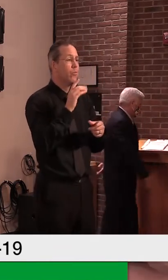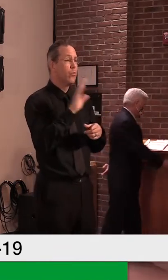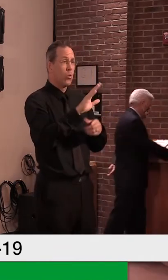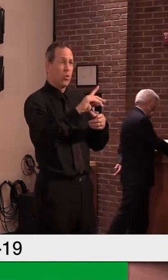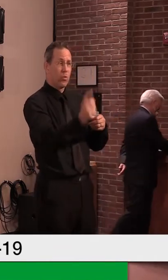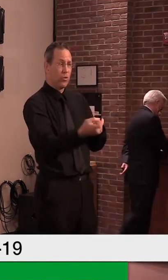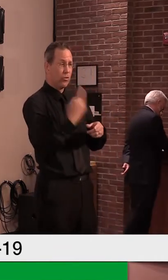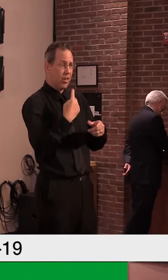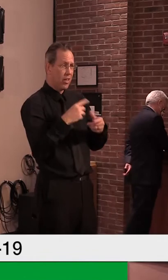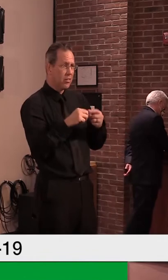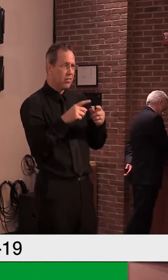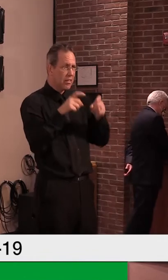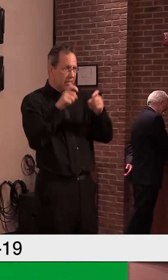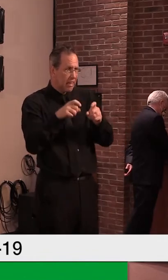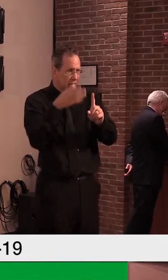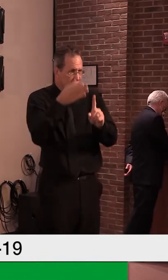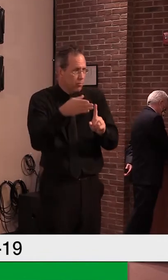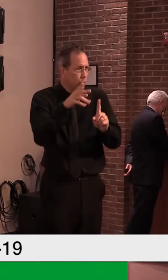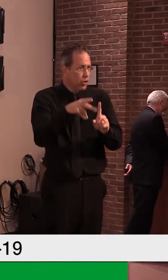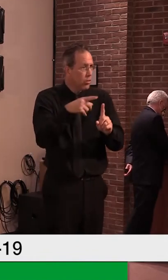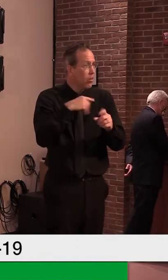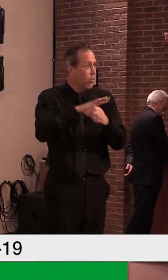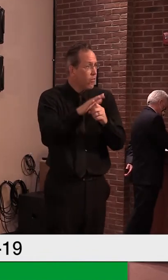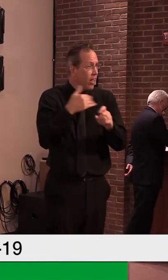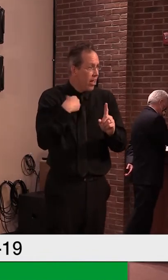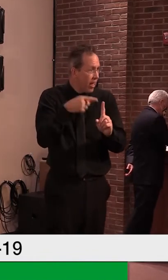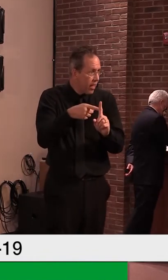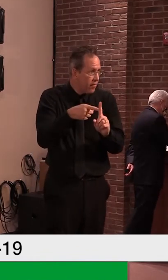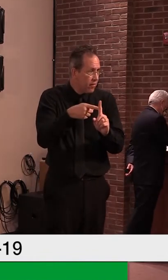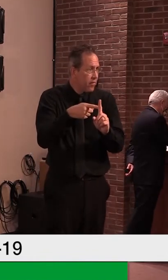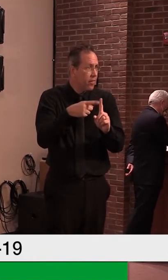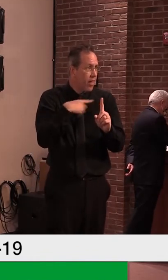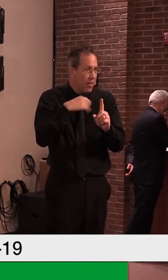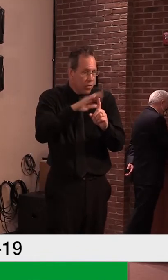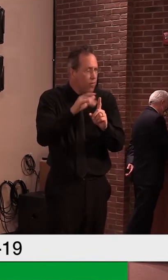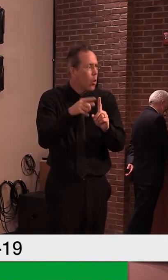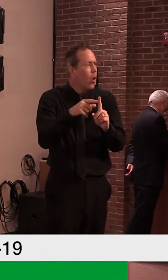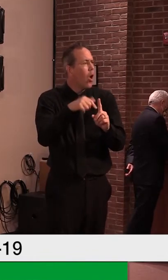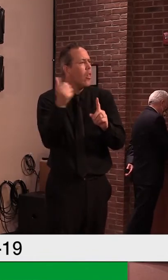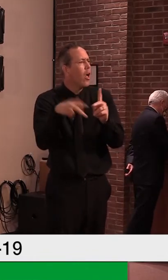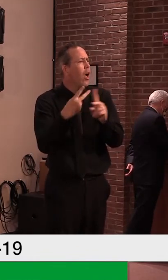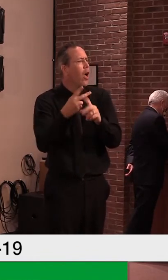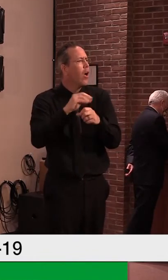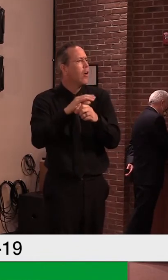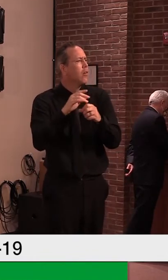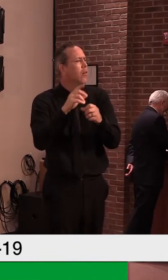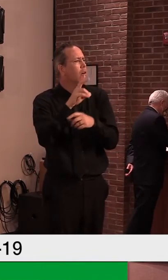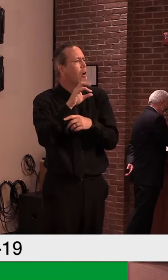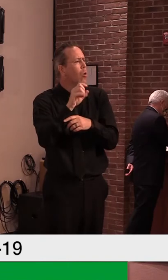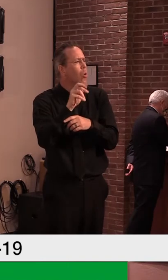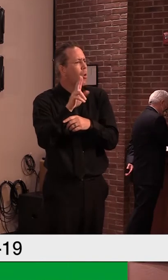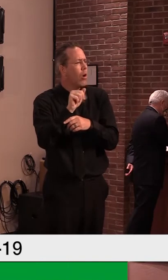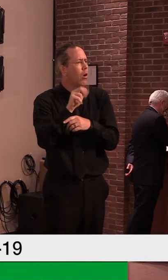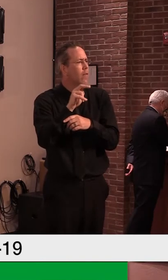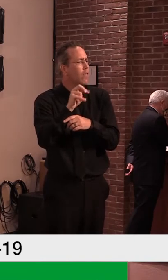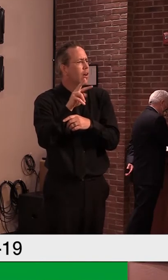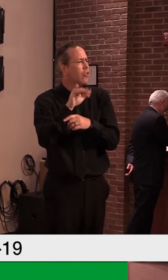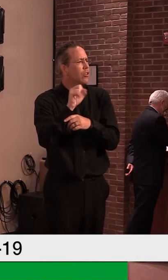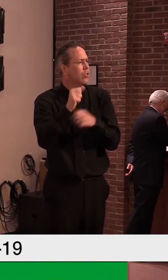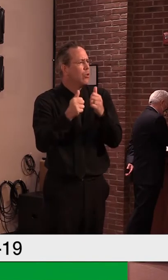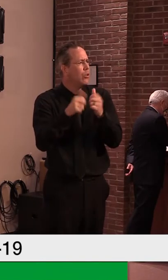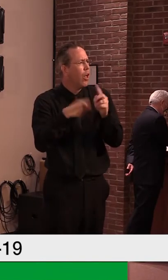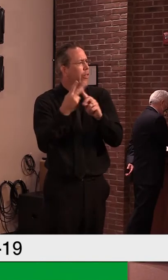another coronavirus in the same family? So when these things go through, um, their, um,